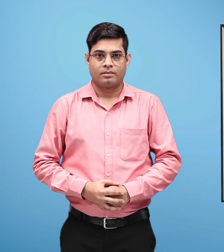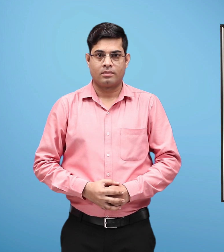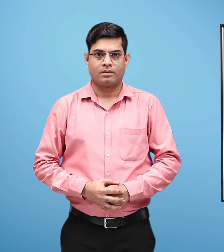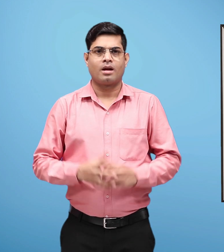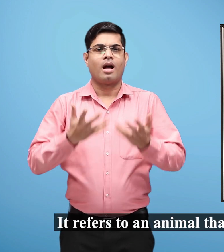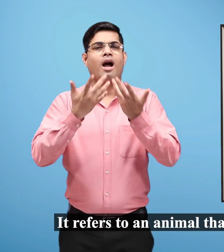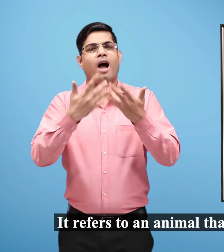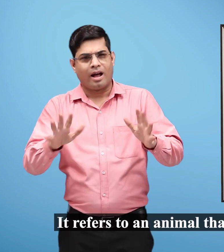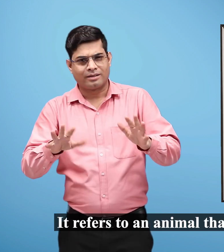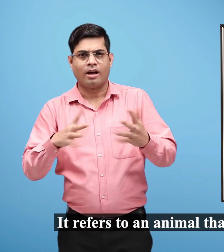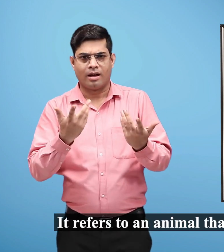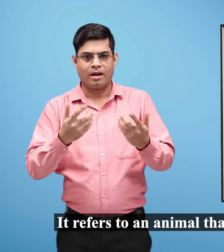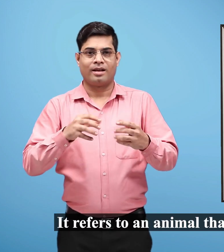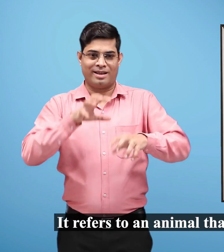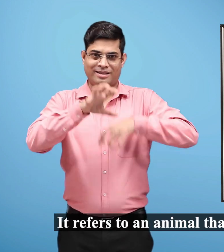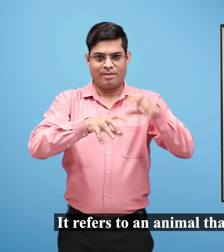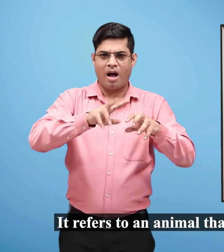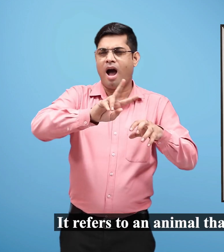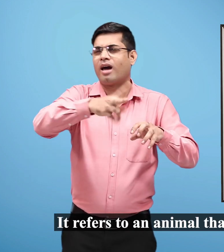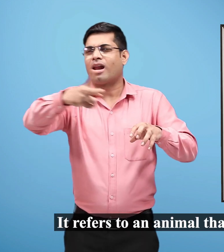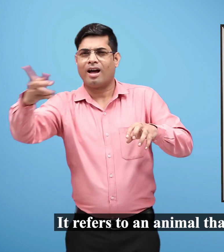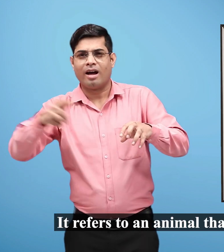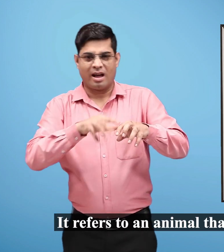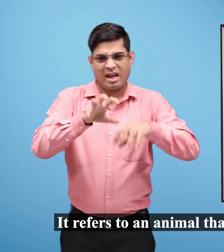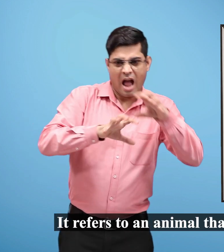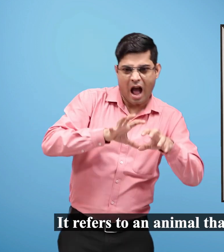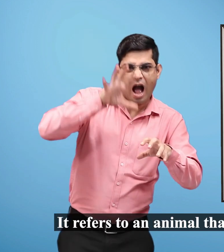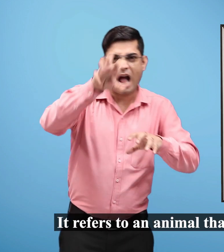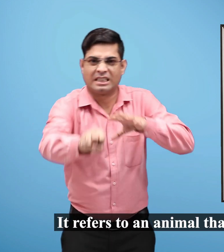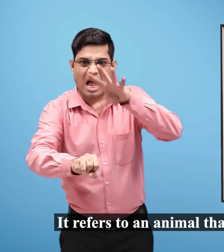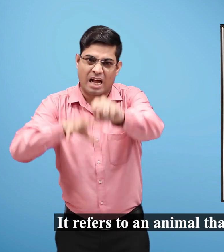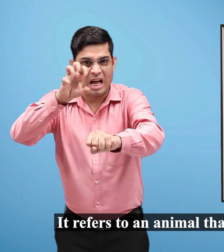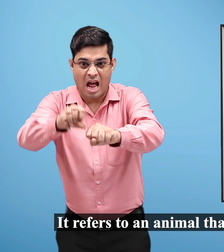It refers to an animal that hunts and eats other animals.